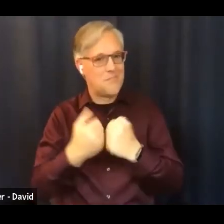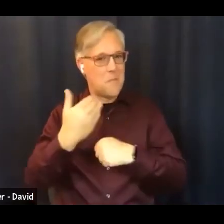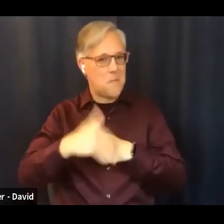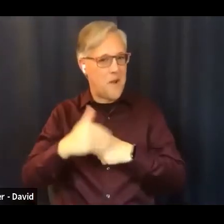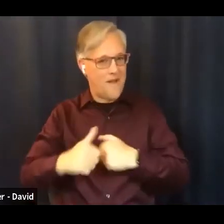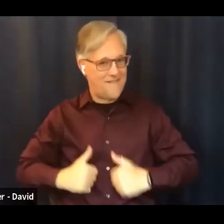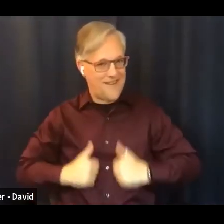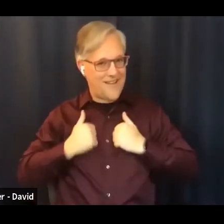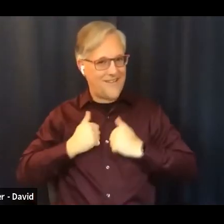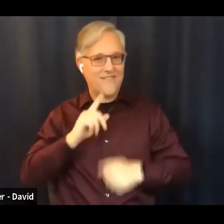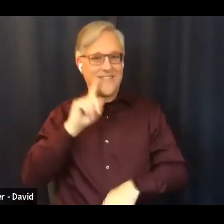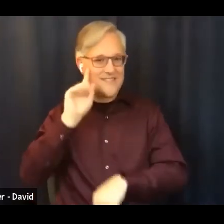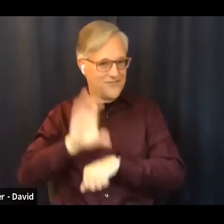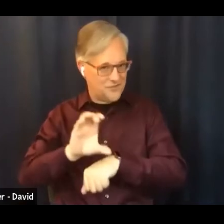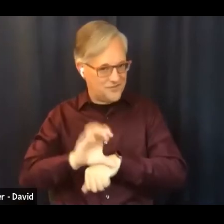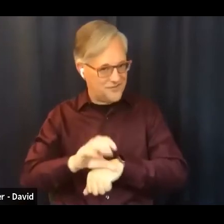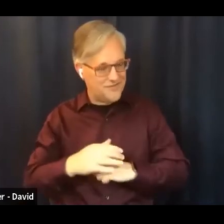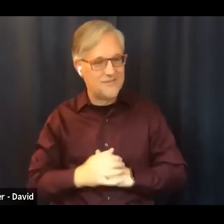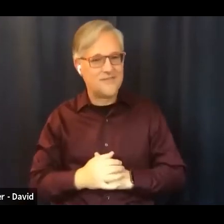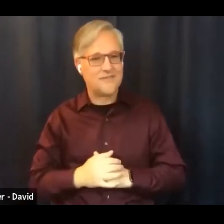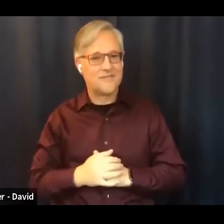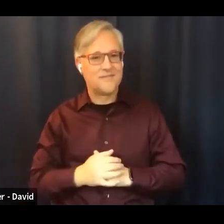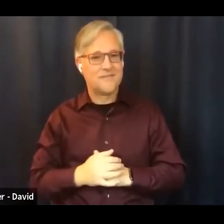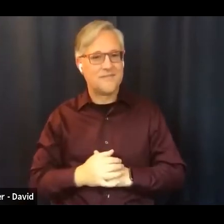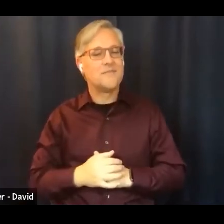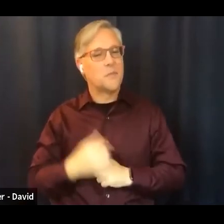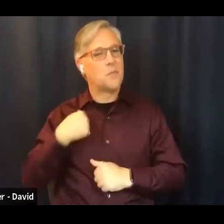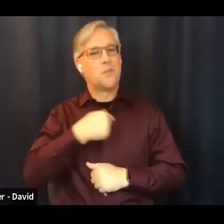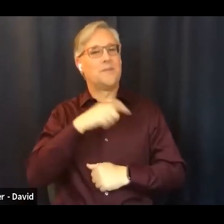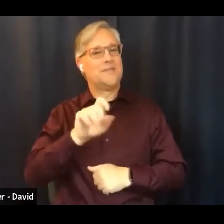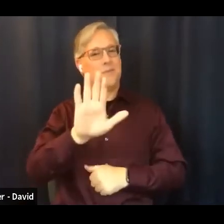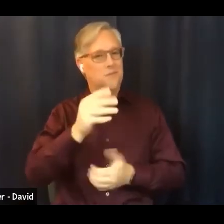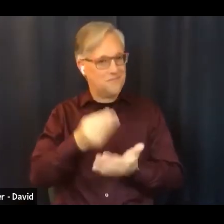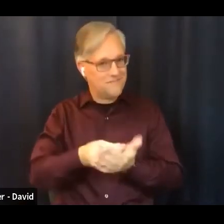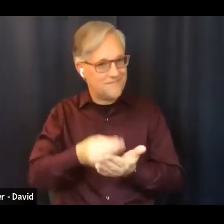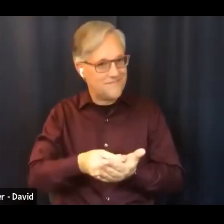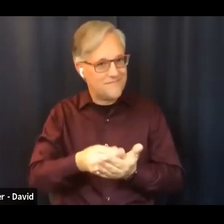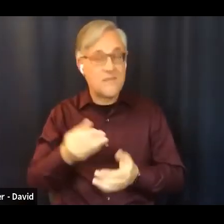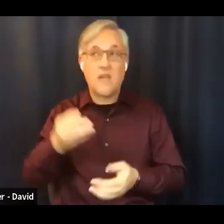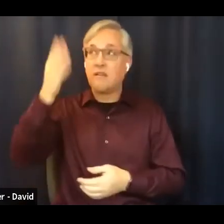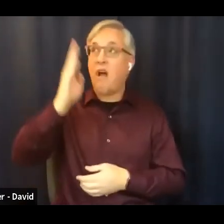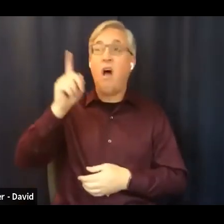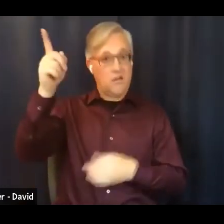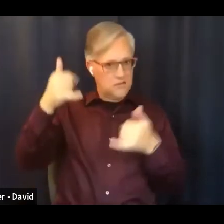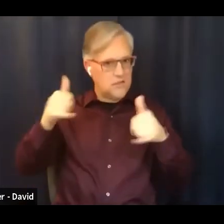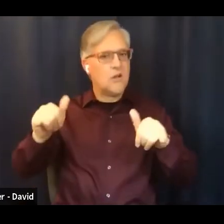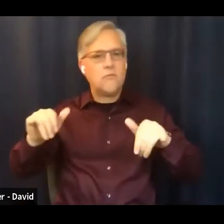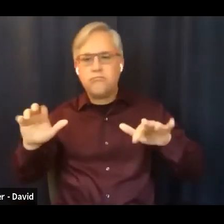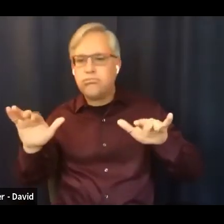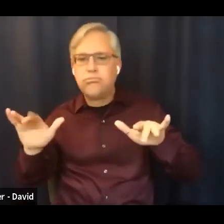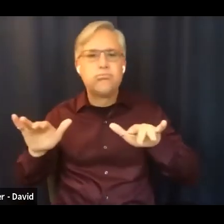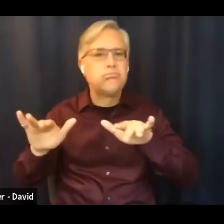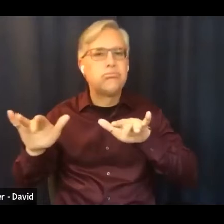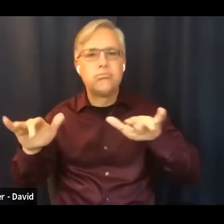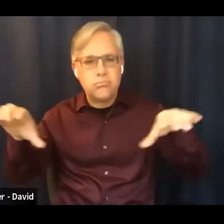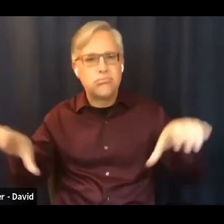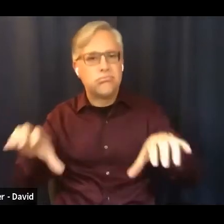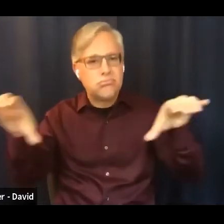god is at work among us and in the world god is working through us